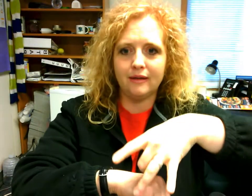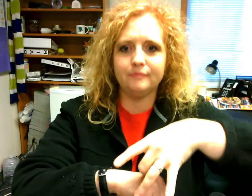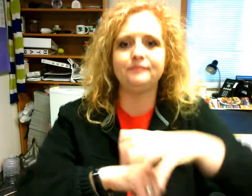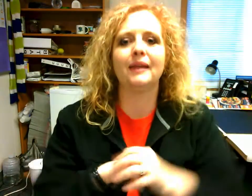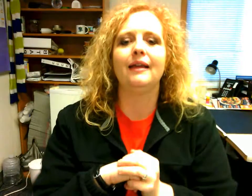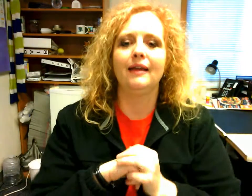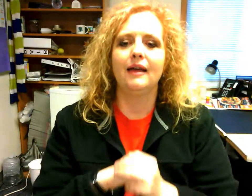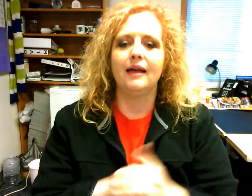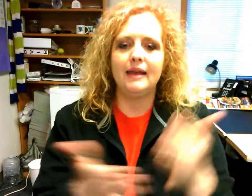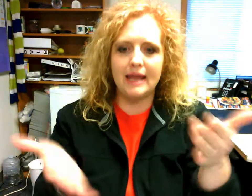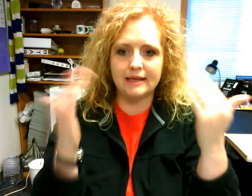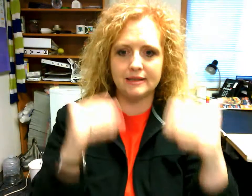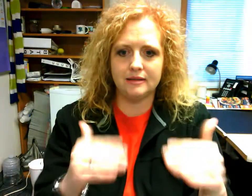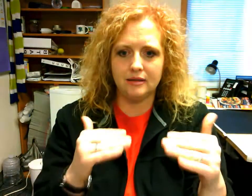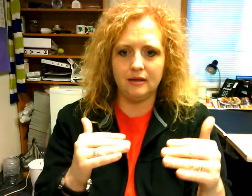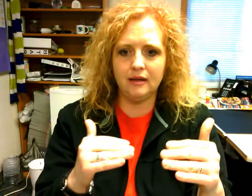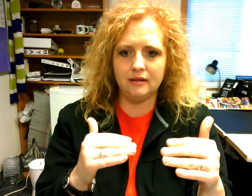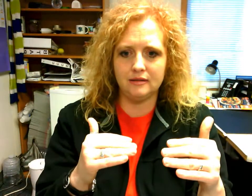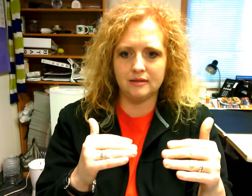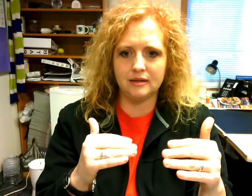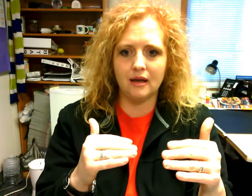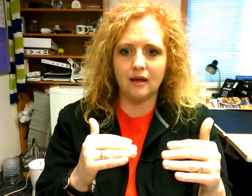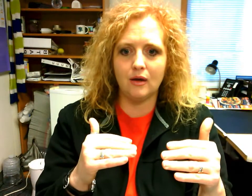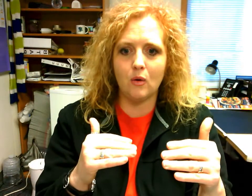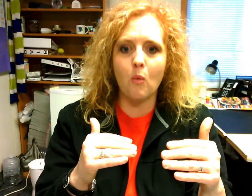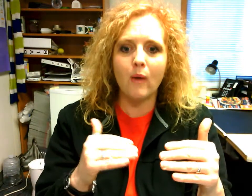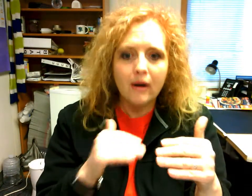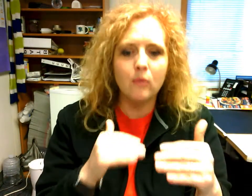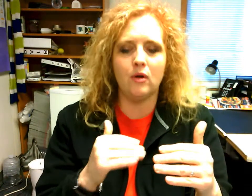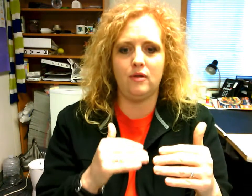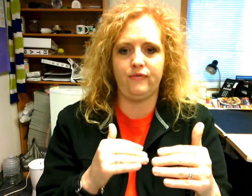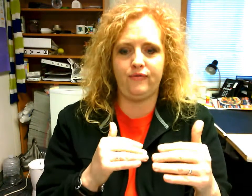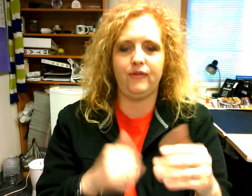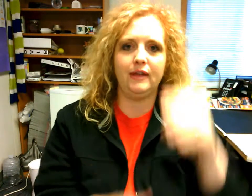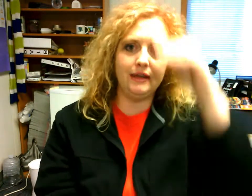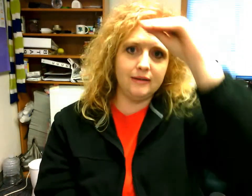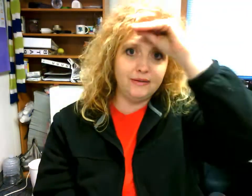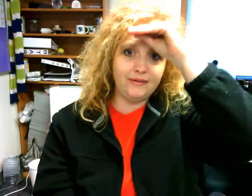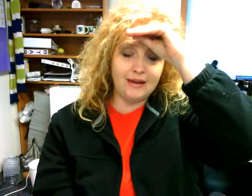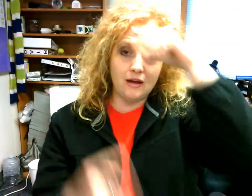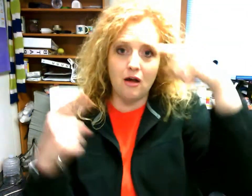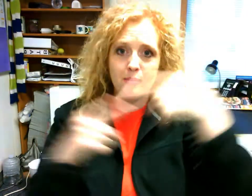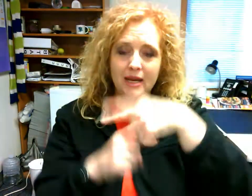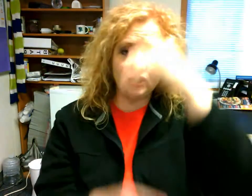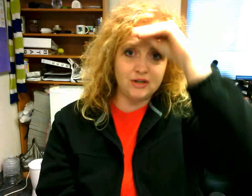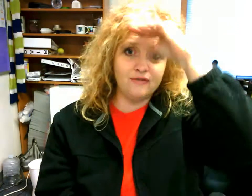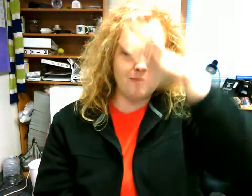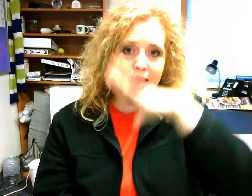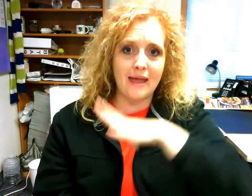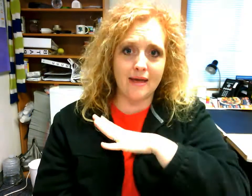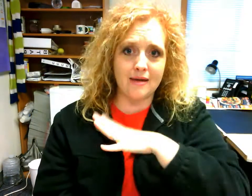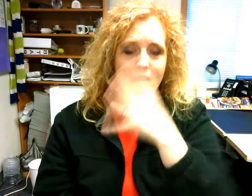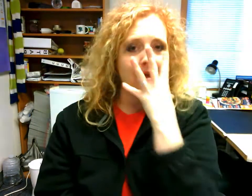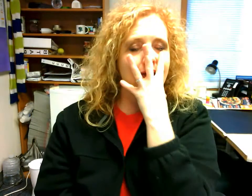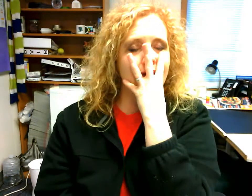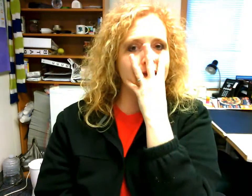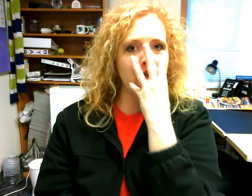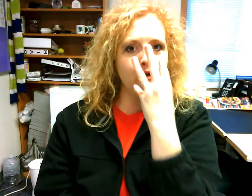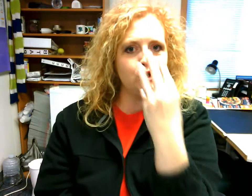next is uh werewolf is a combination of man and then you're